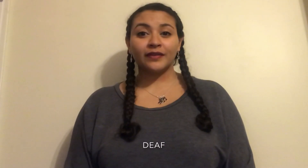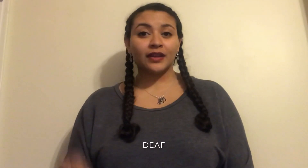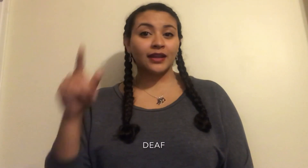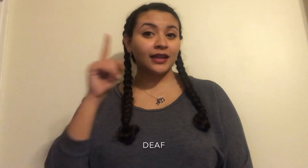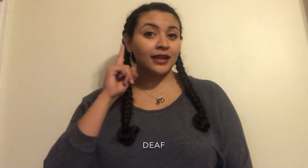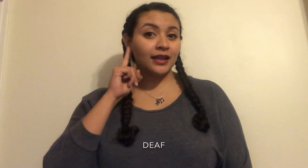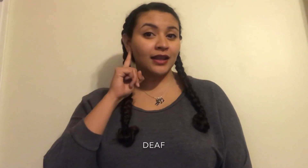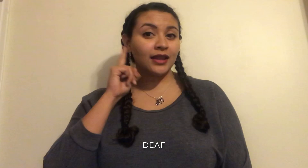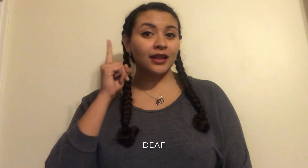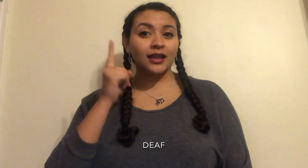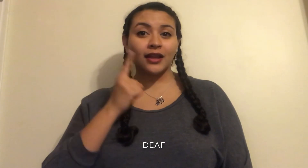Deaf.